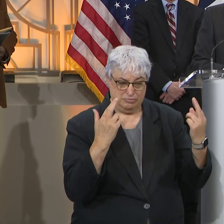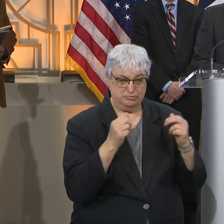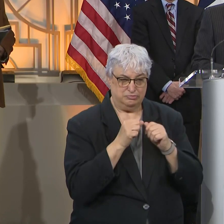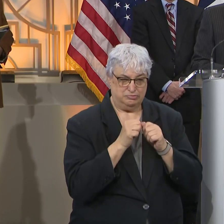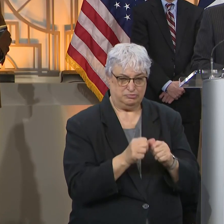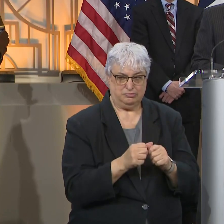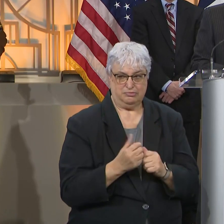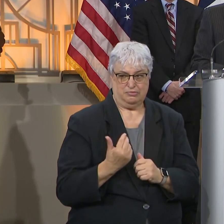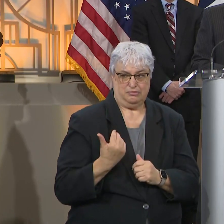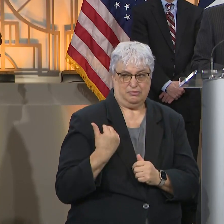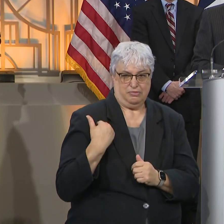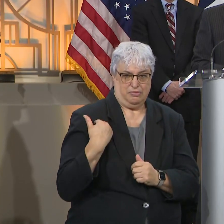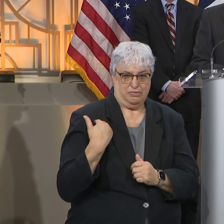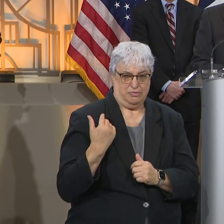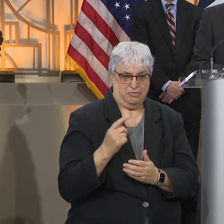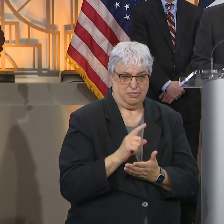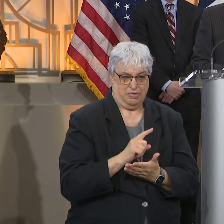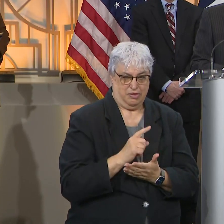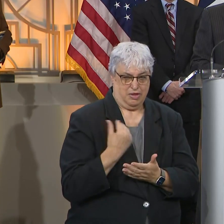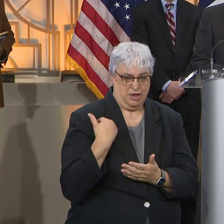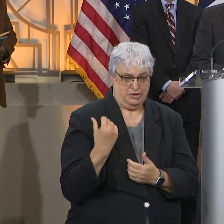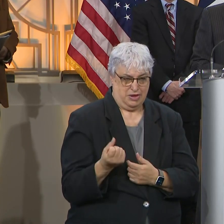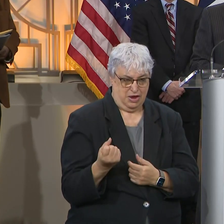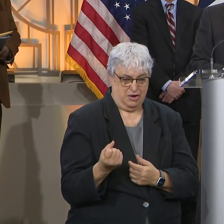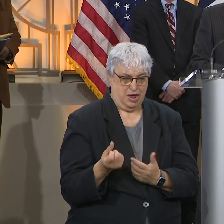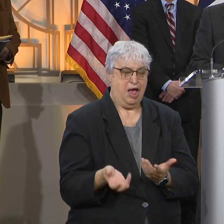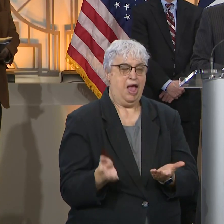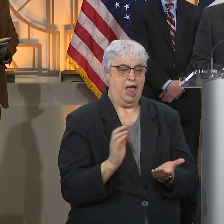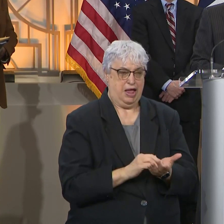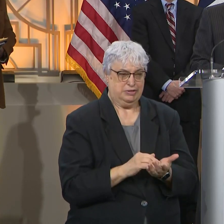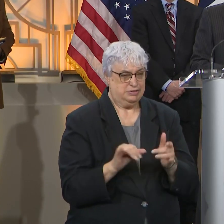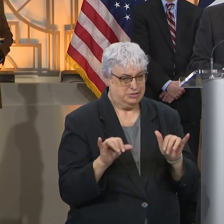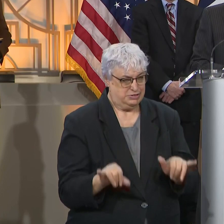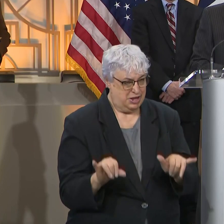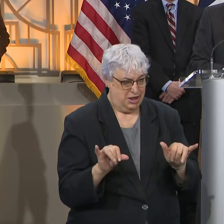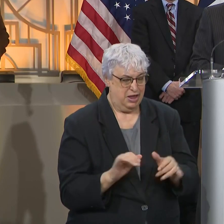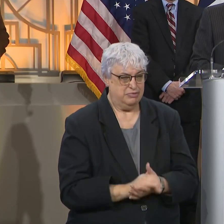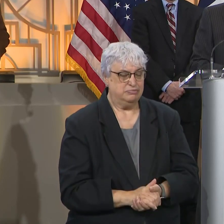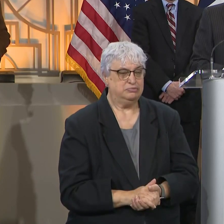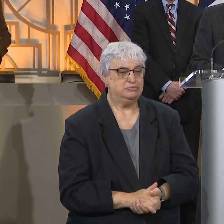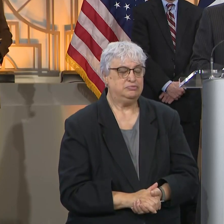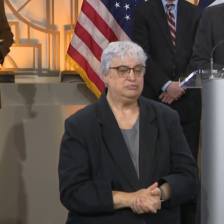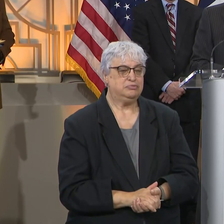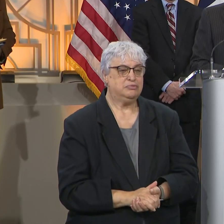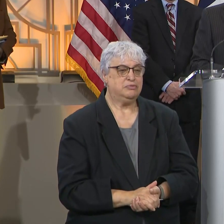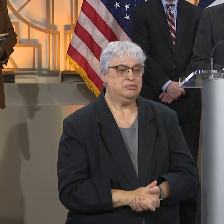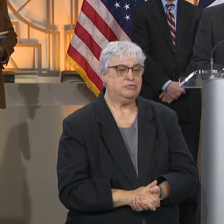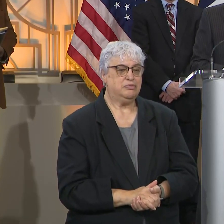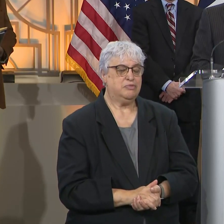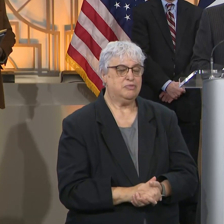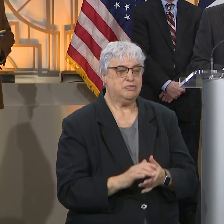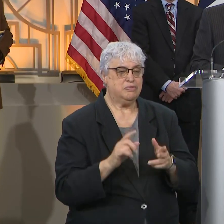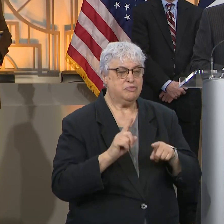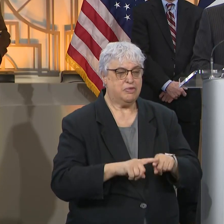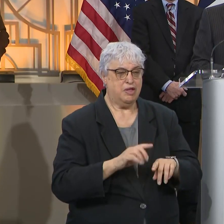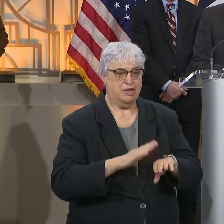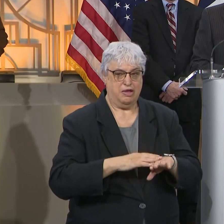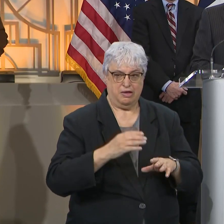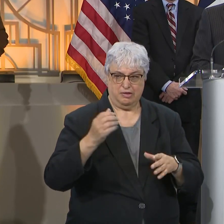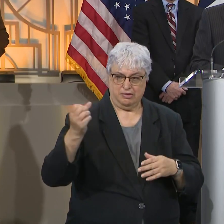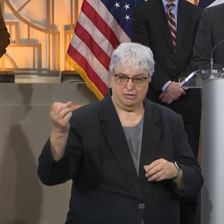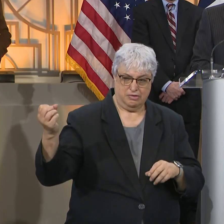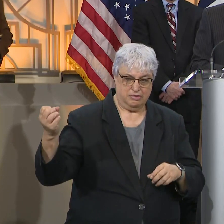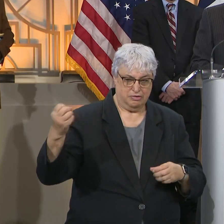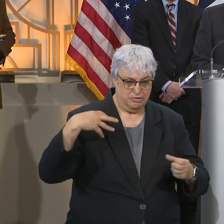last week, last Saturday. And then depending on the availability of the